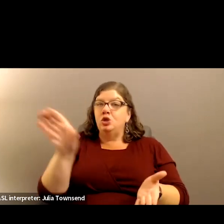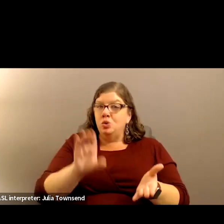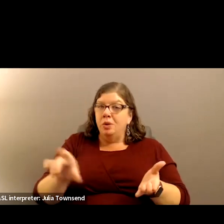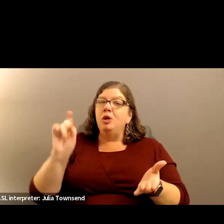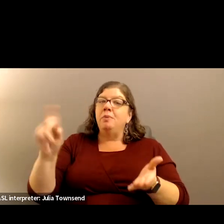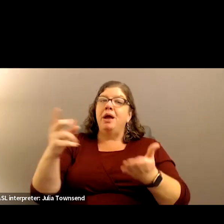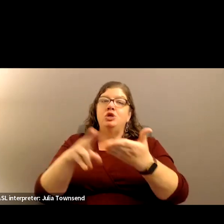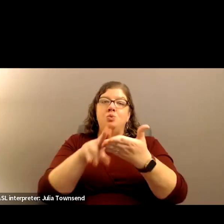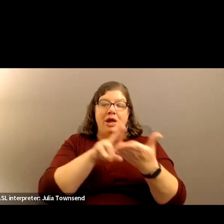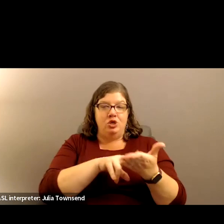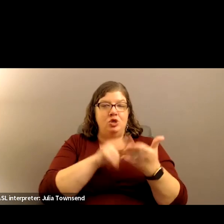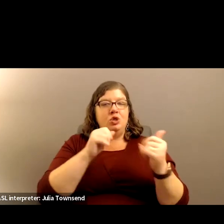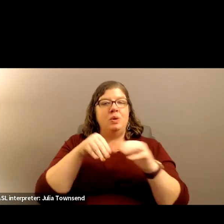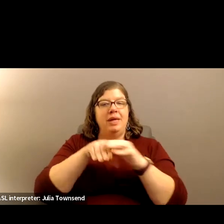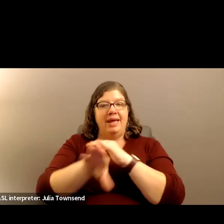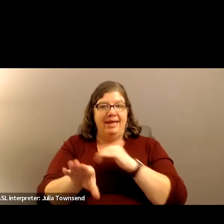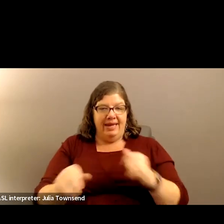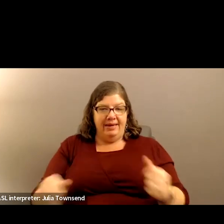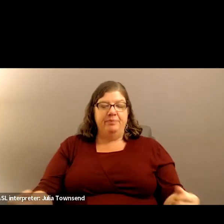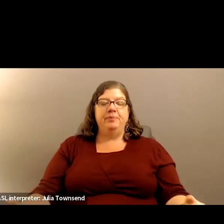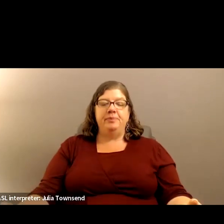you're able to get in there.